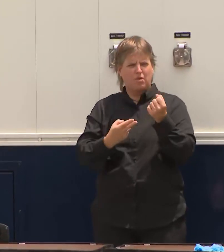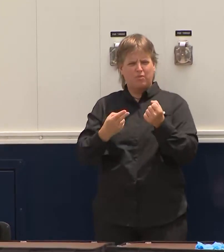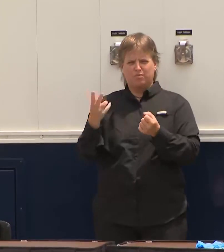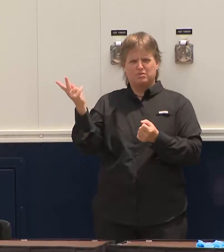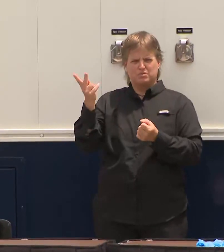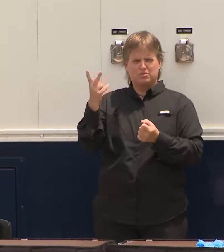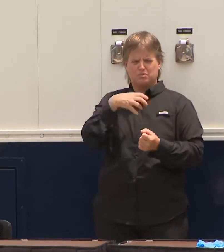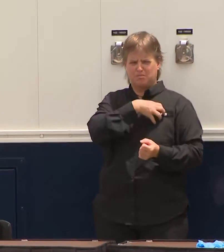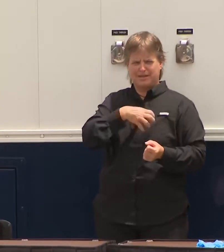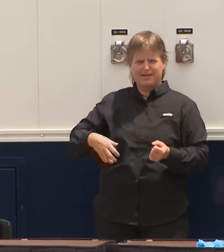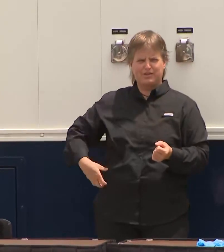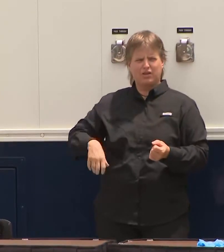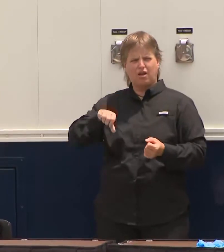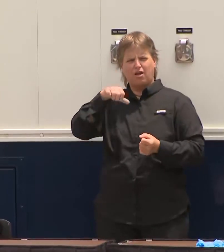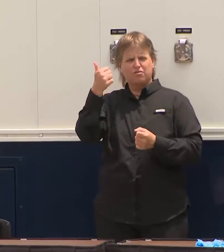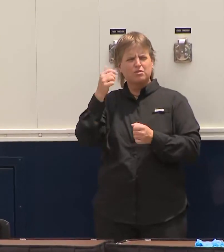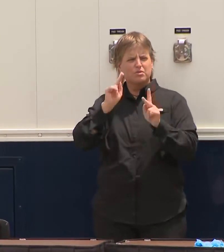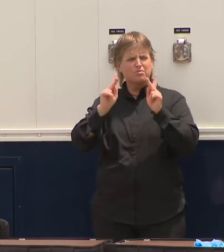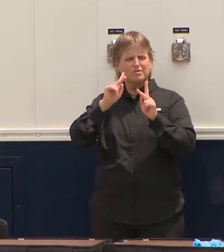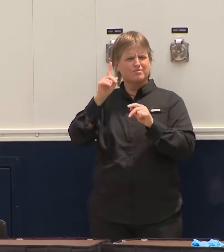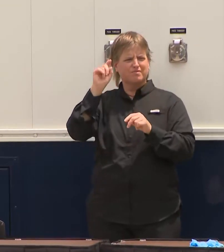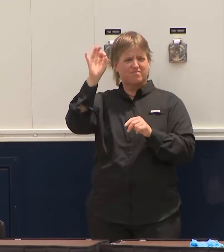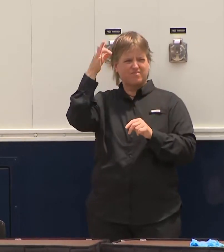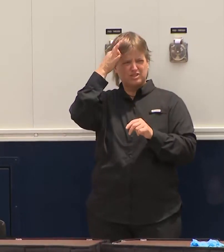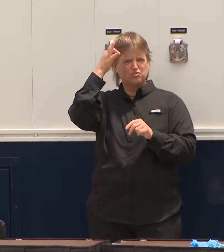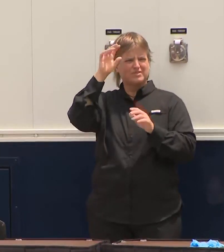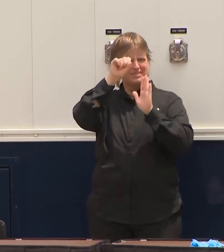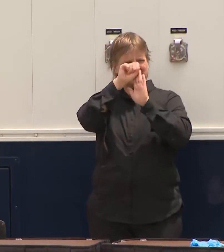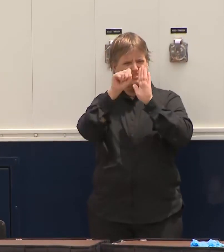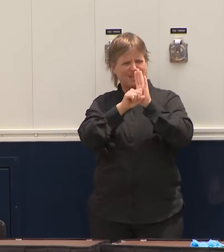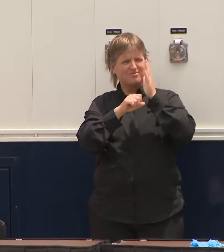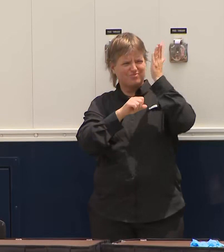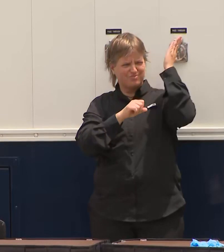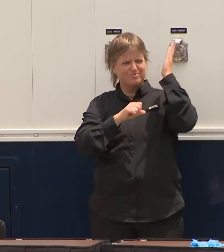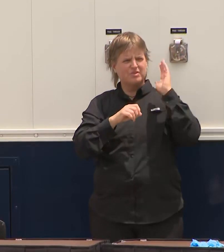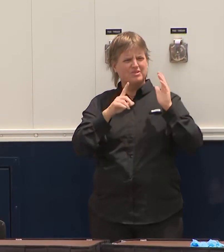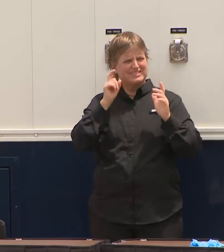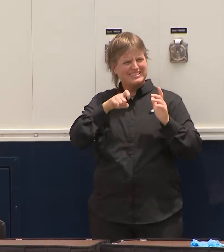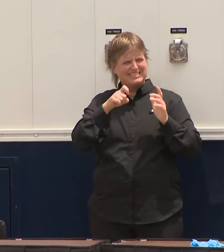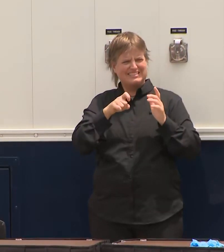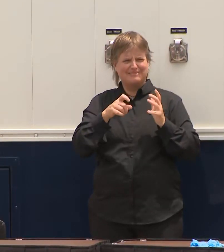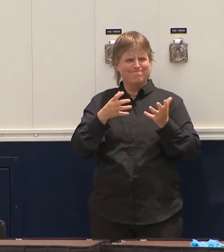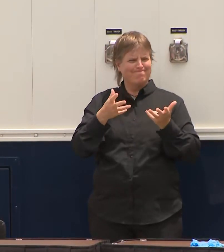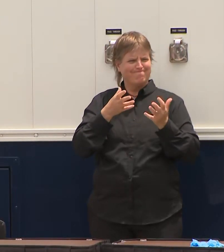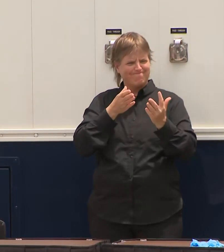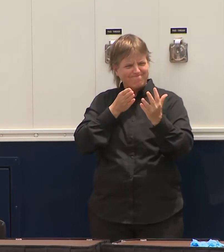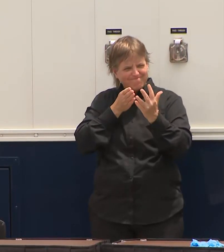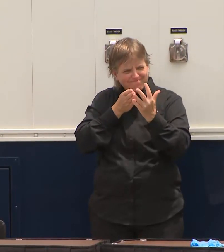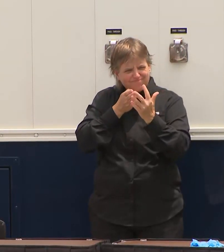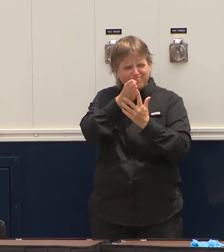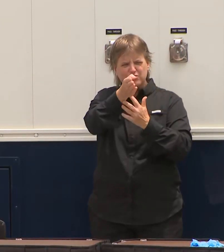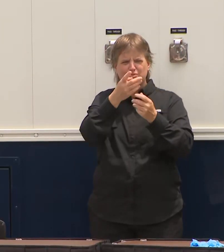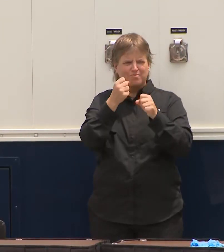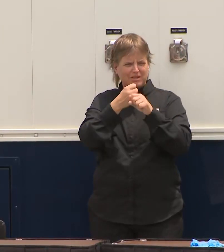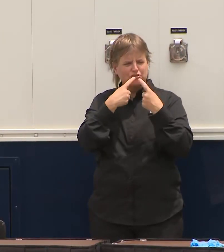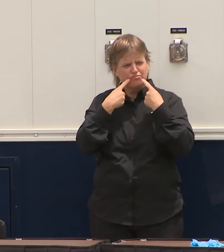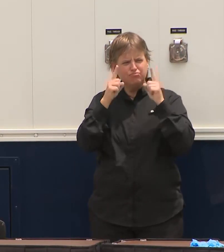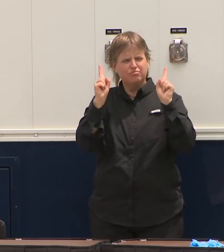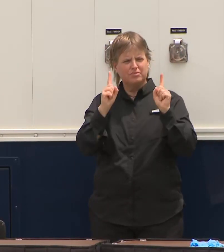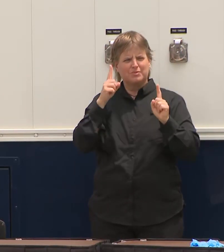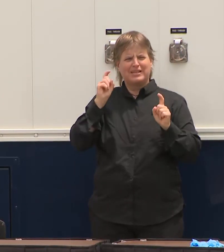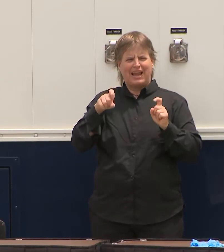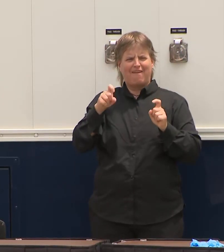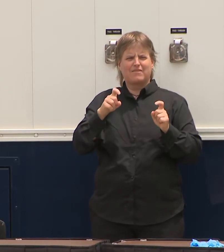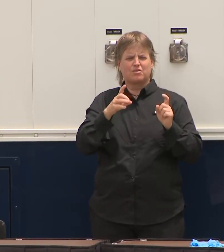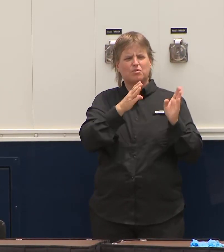and actually people in the White House about, okay, obviously we've got to get through this, but we'd be foolish not to plan and say, what does it